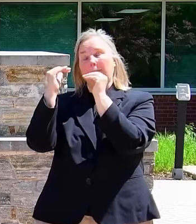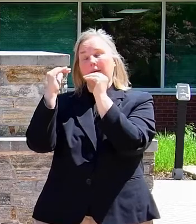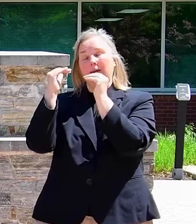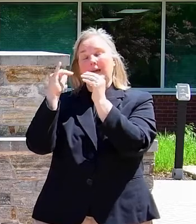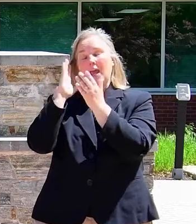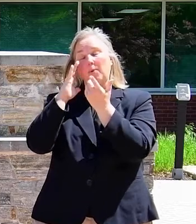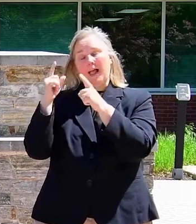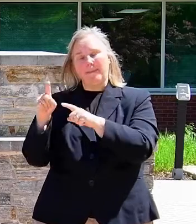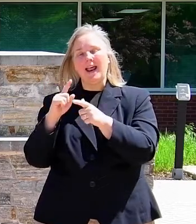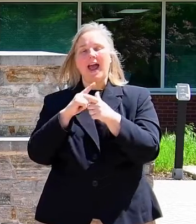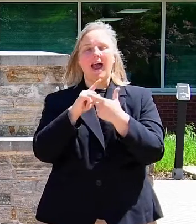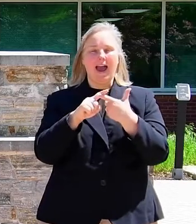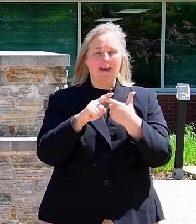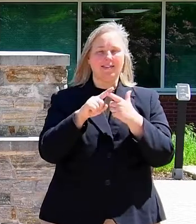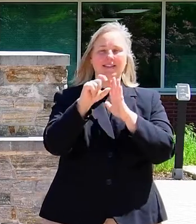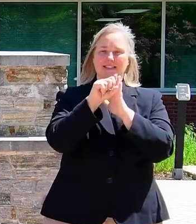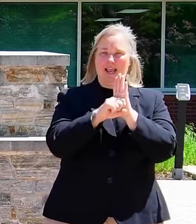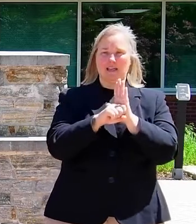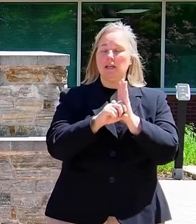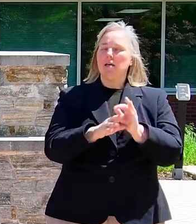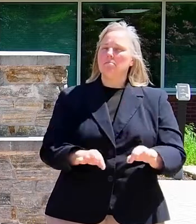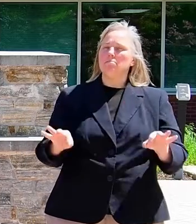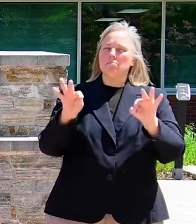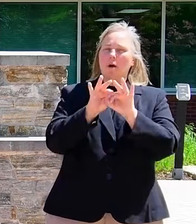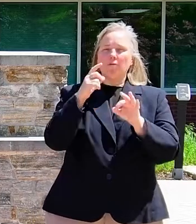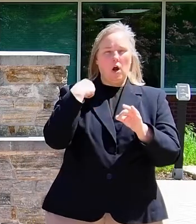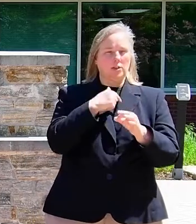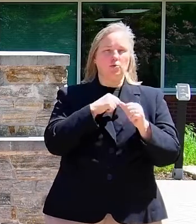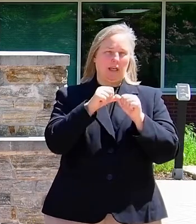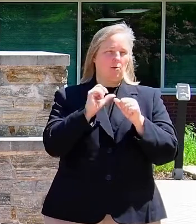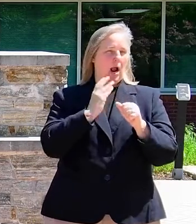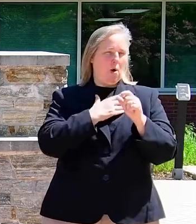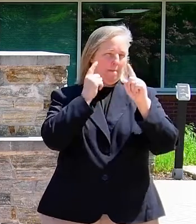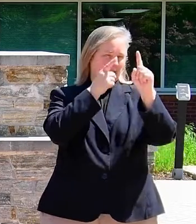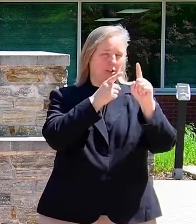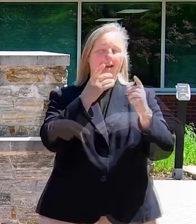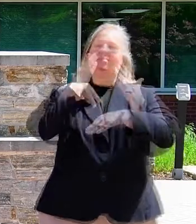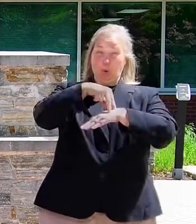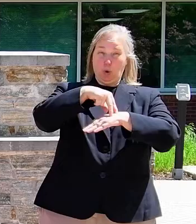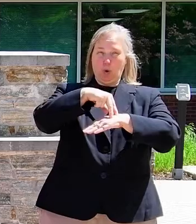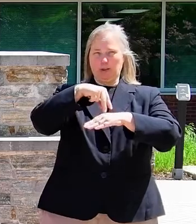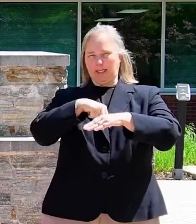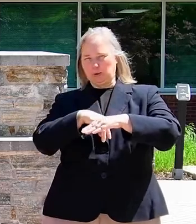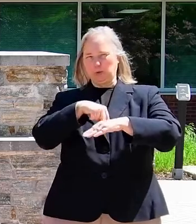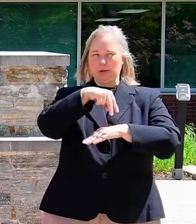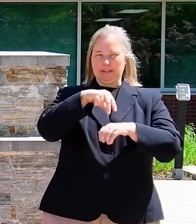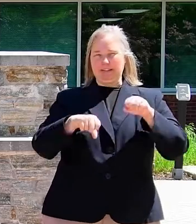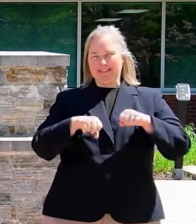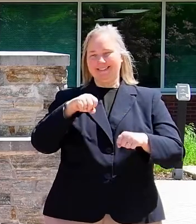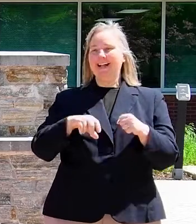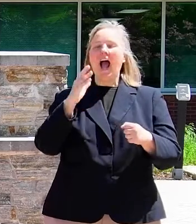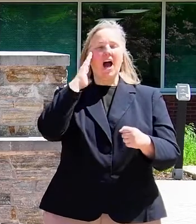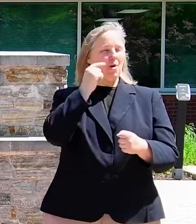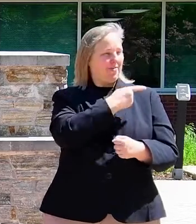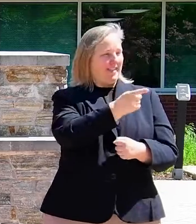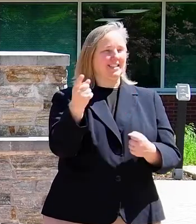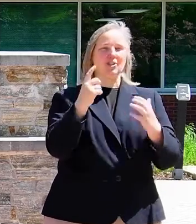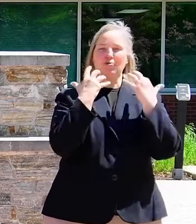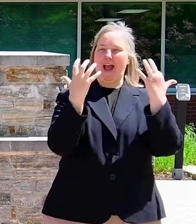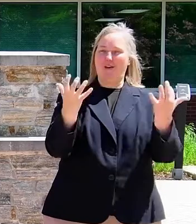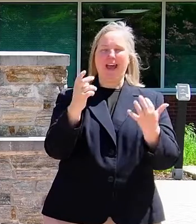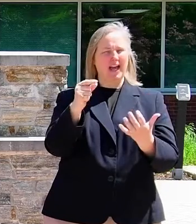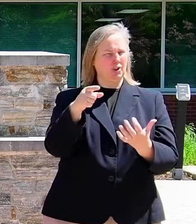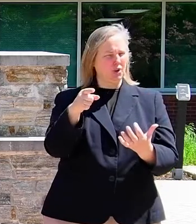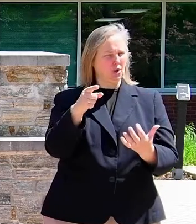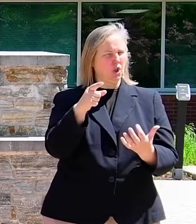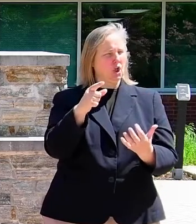and the state. Critically important for us to continue our mission. And thank you. Okay, I know this crowd, and you're way